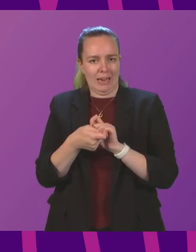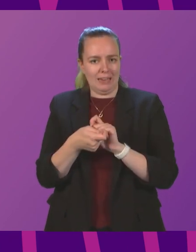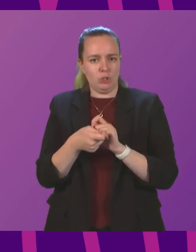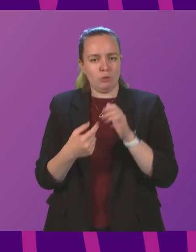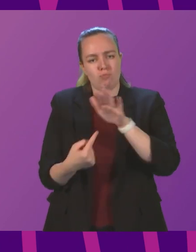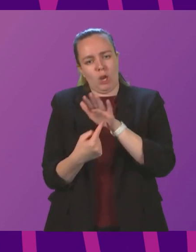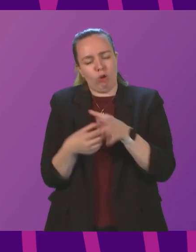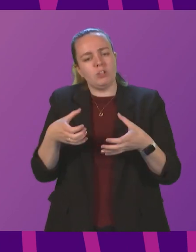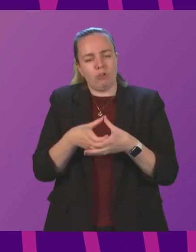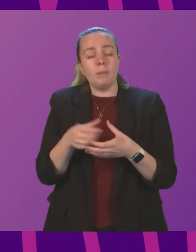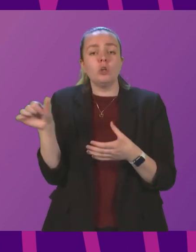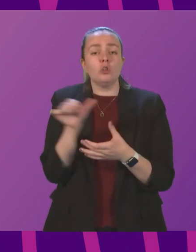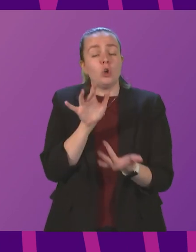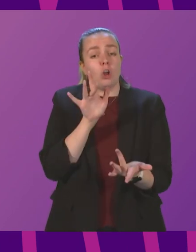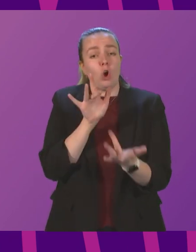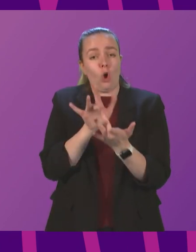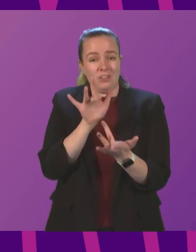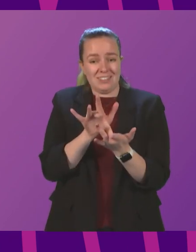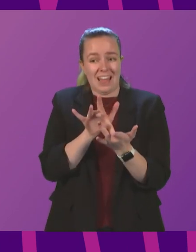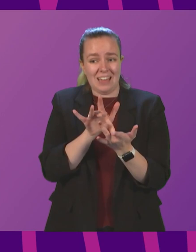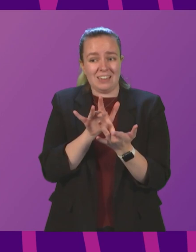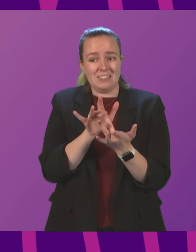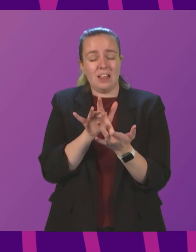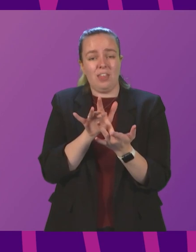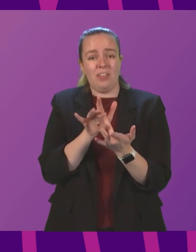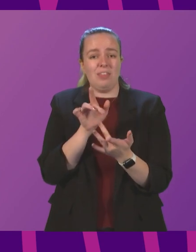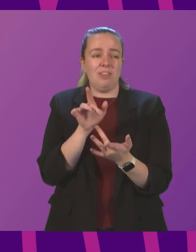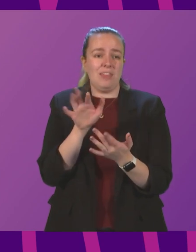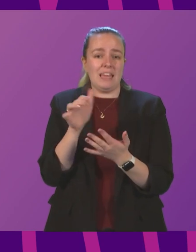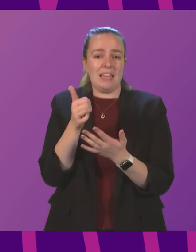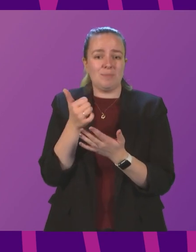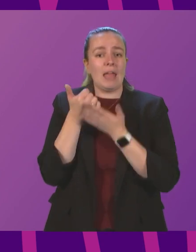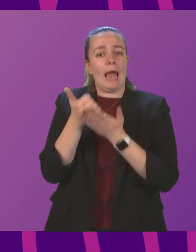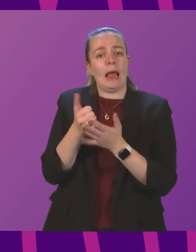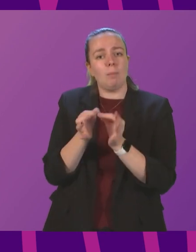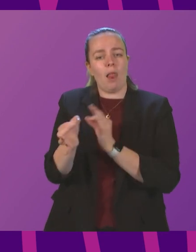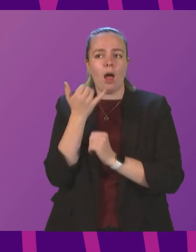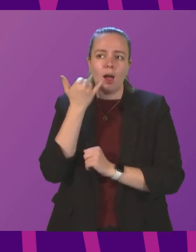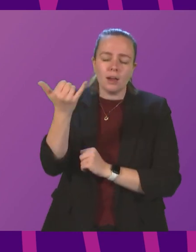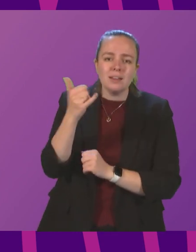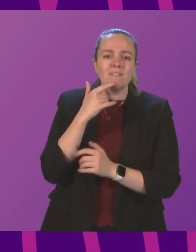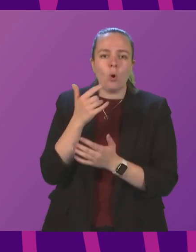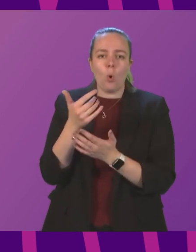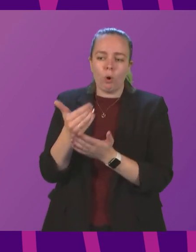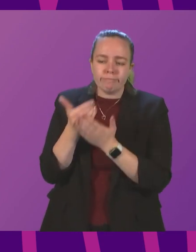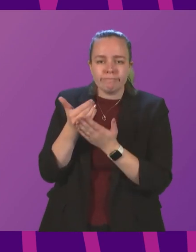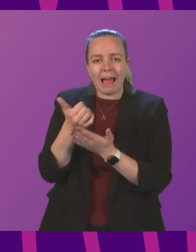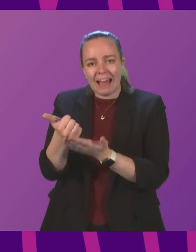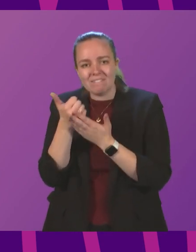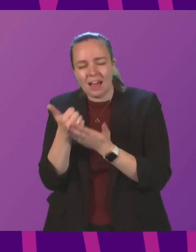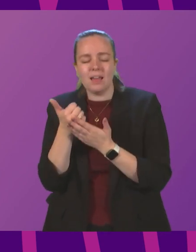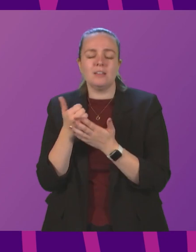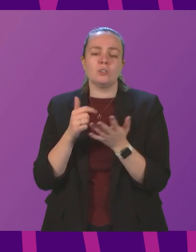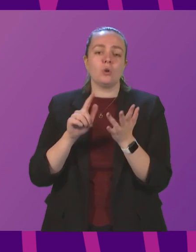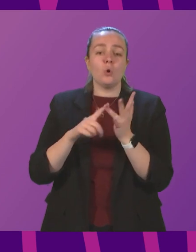is to contact the helpline to secure advice or to secure